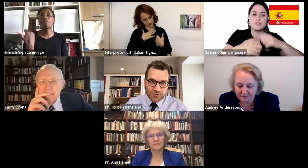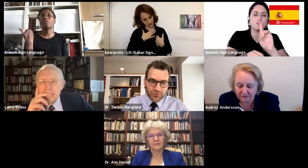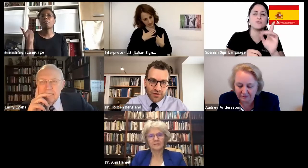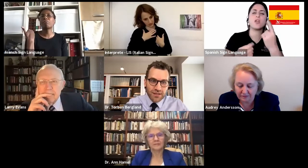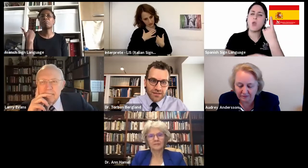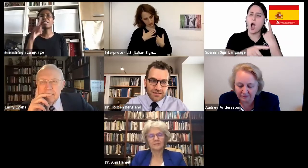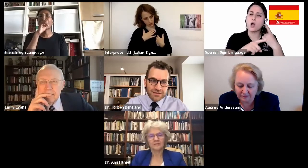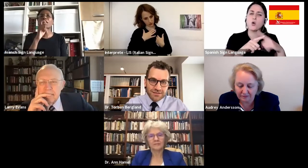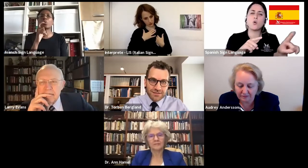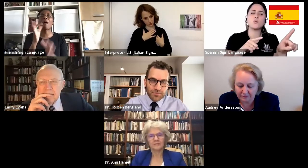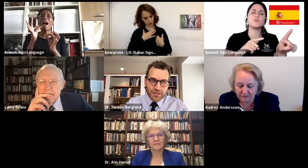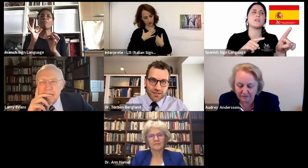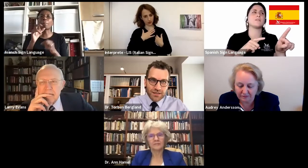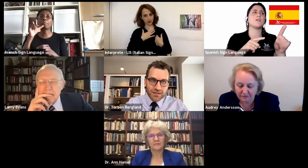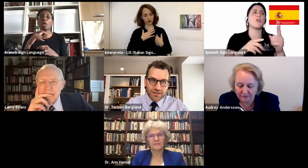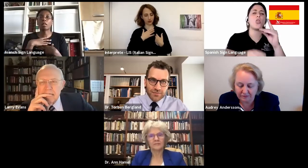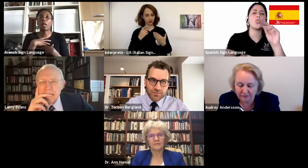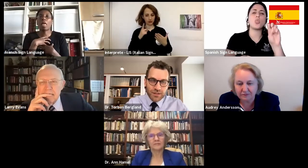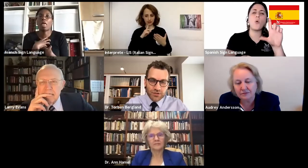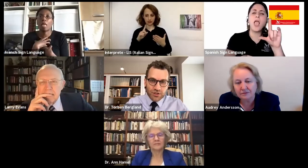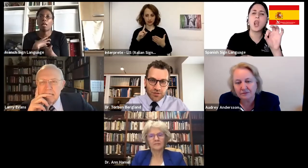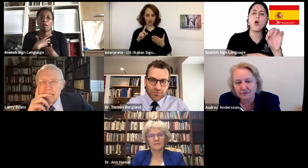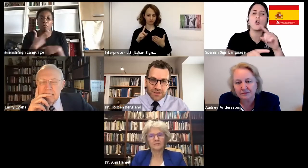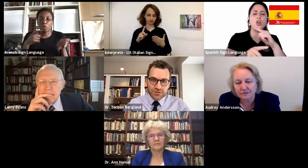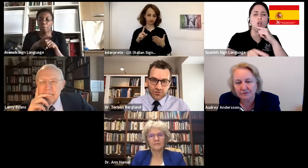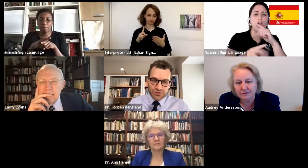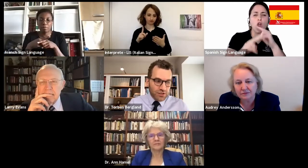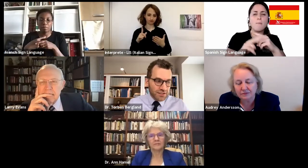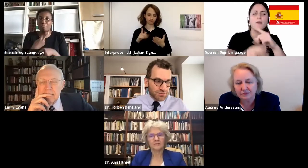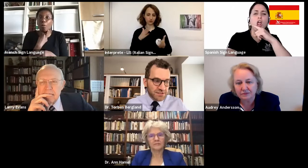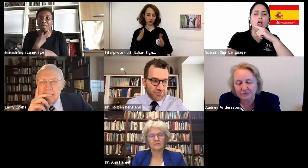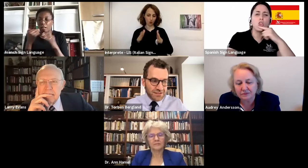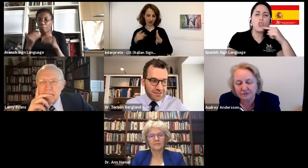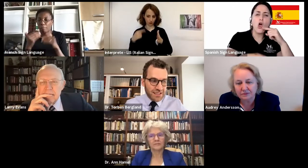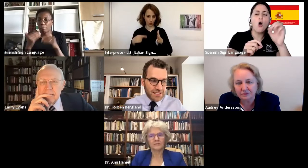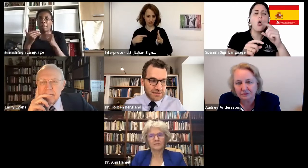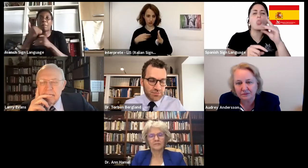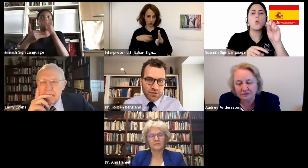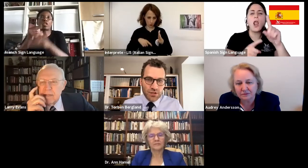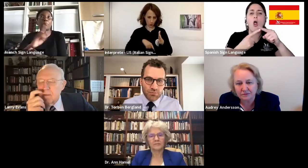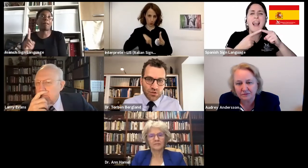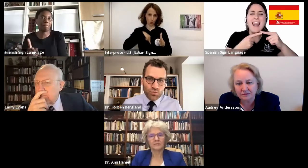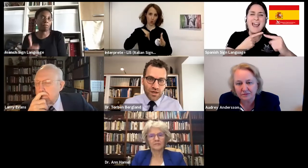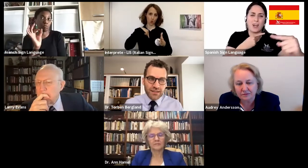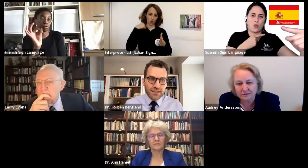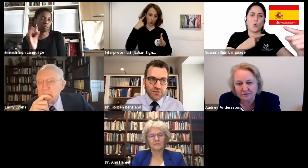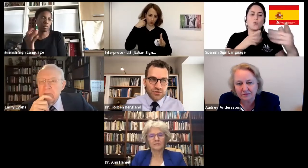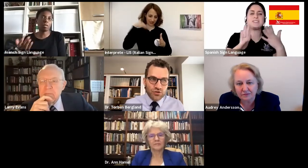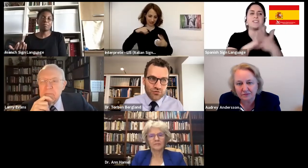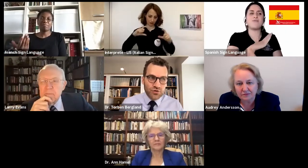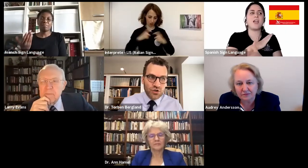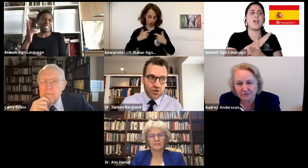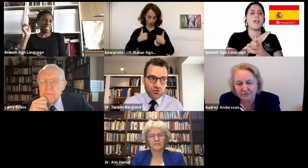grief. This is not about being sort of stuck in a specific stage, but when